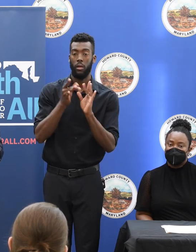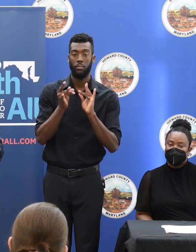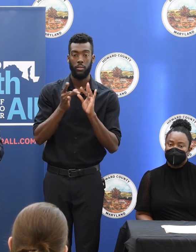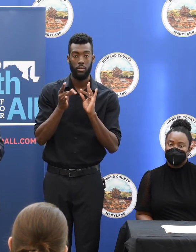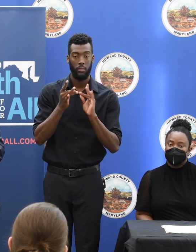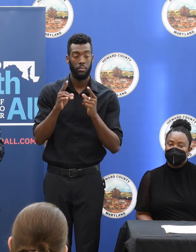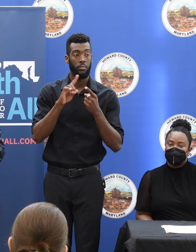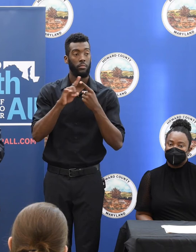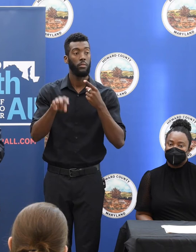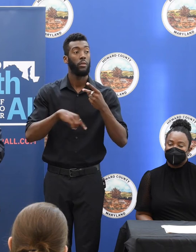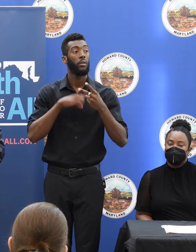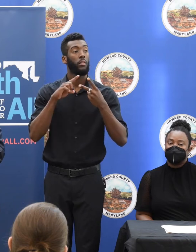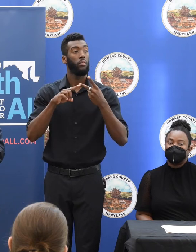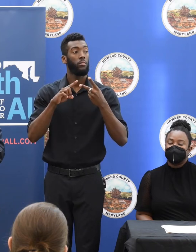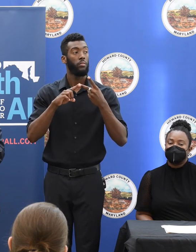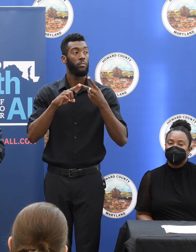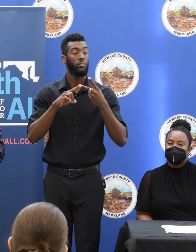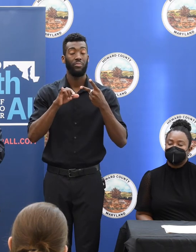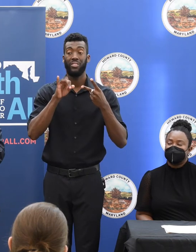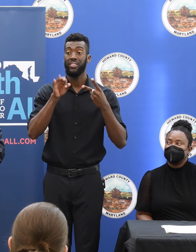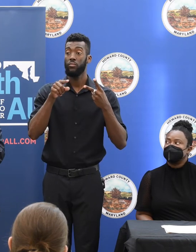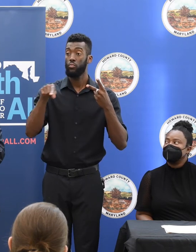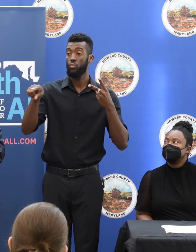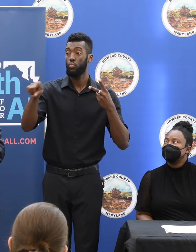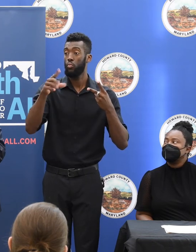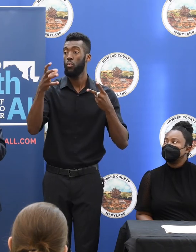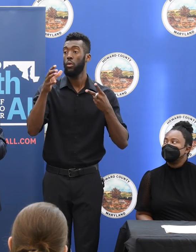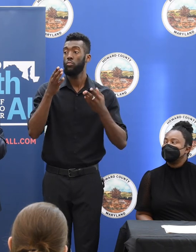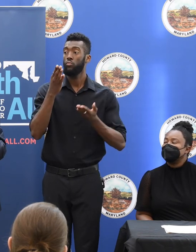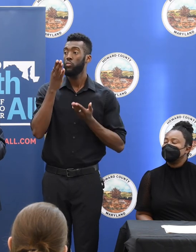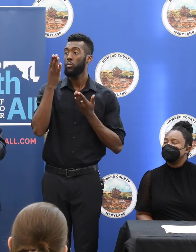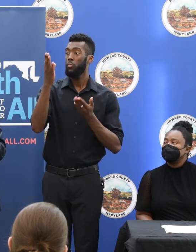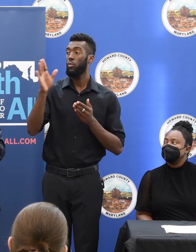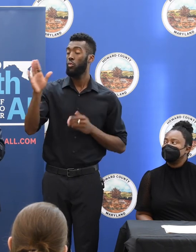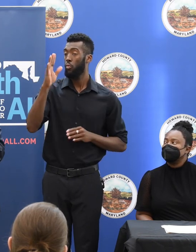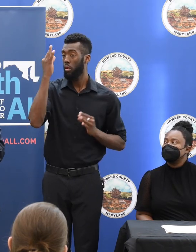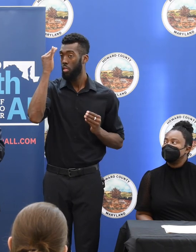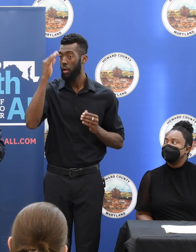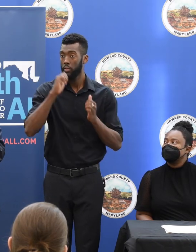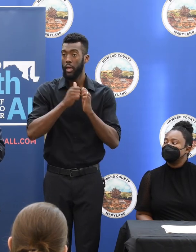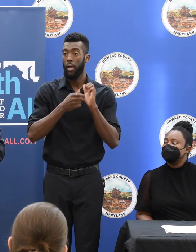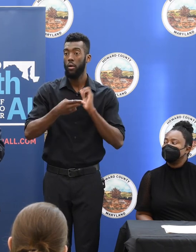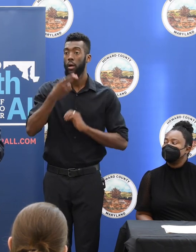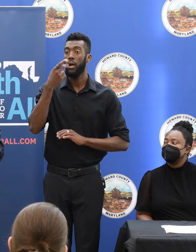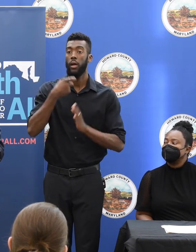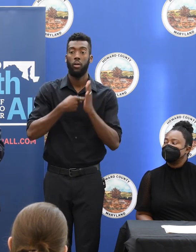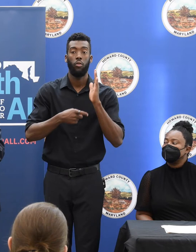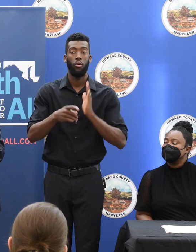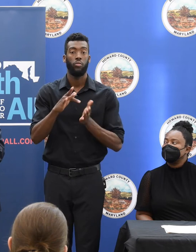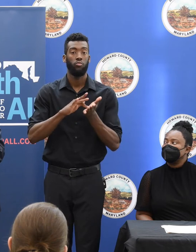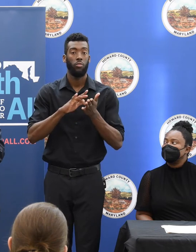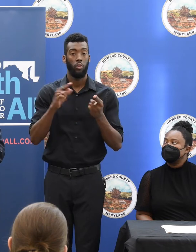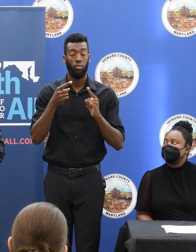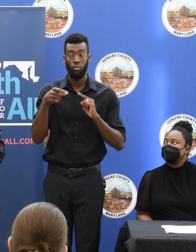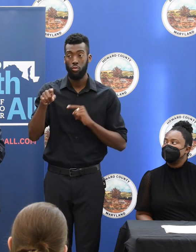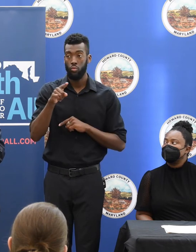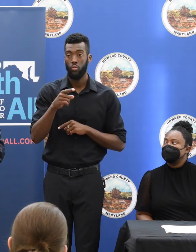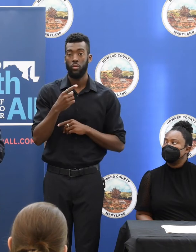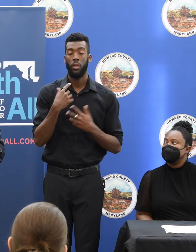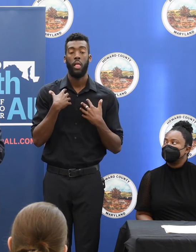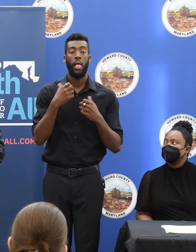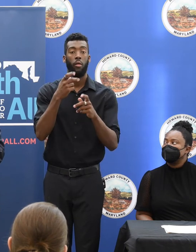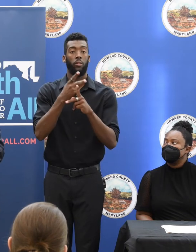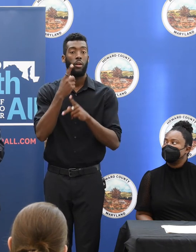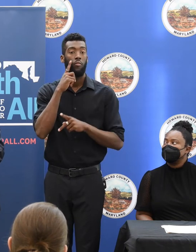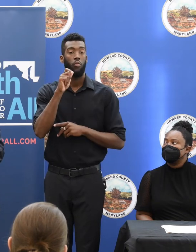So that's one. And the other, if you want to submit your own thoughts on how high-cost drugs are hurting you, go to healthcareforall